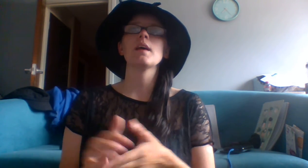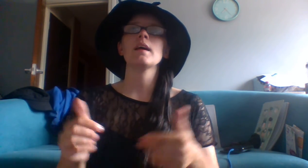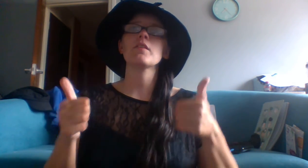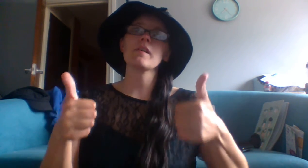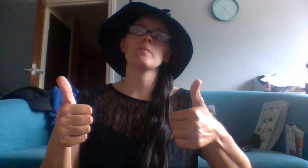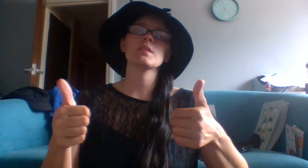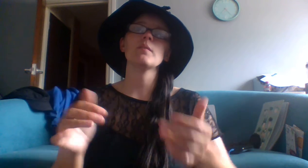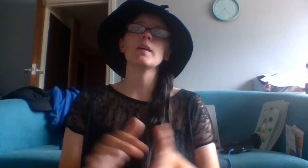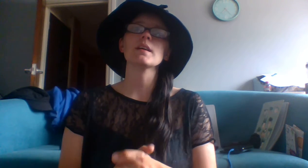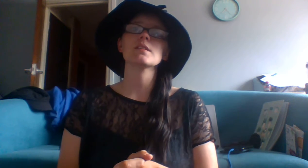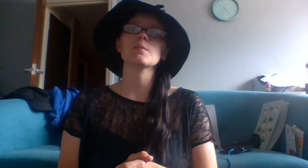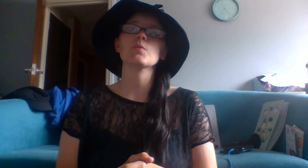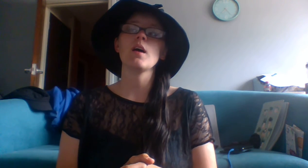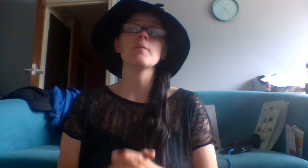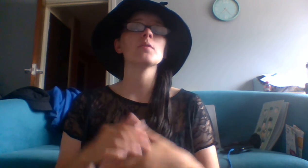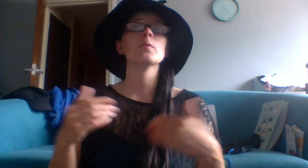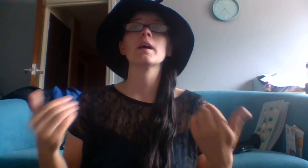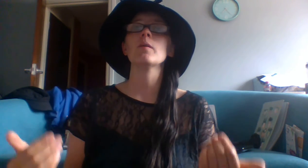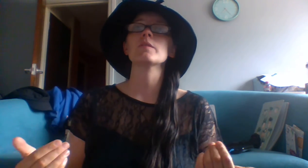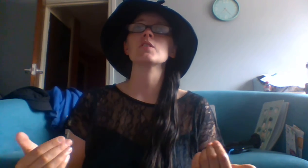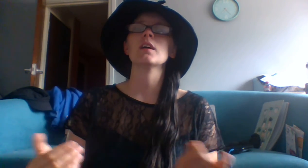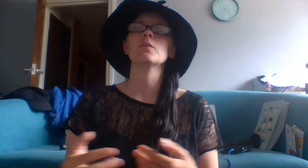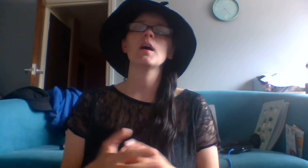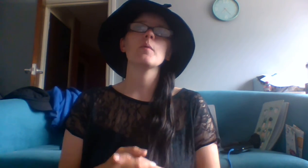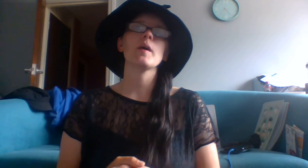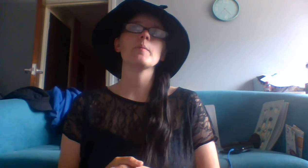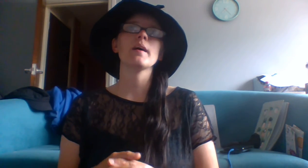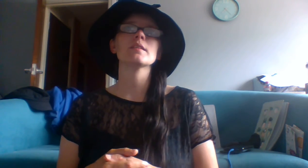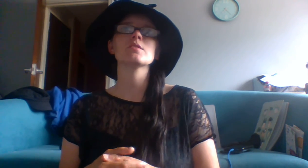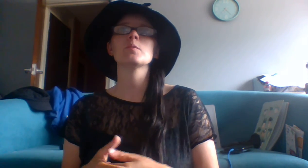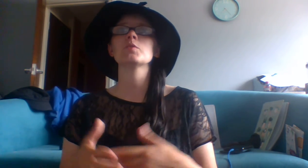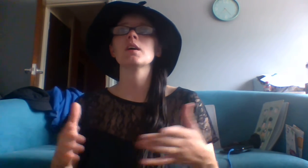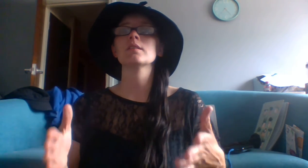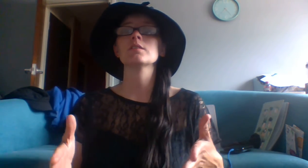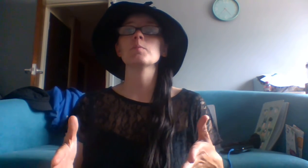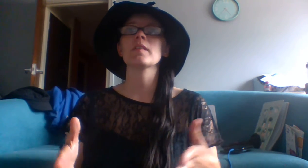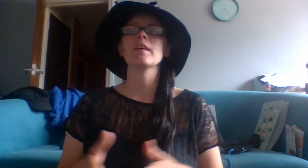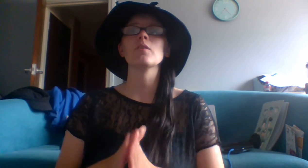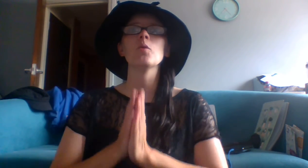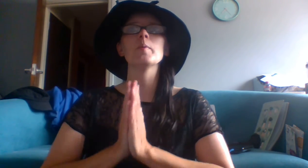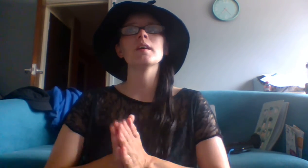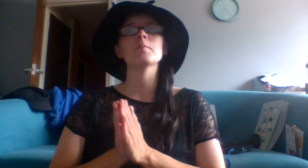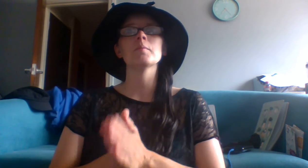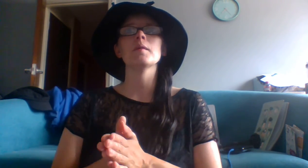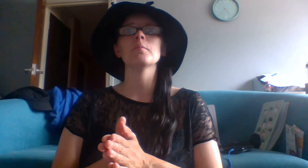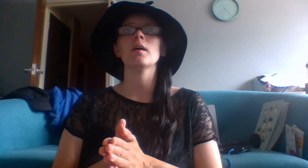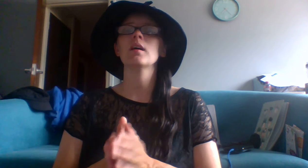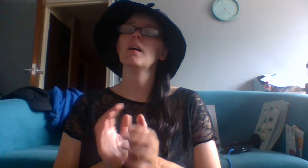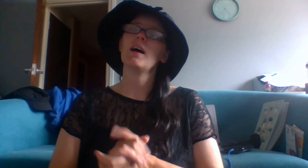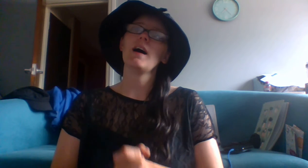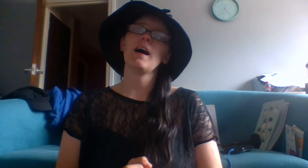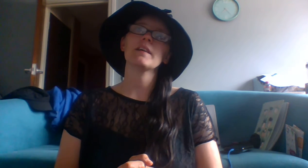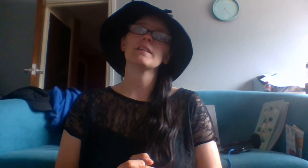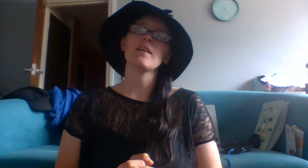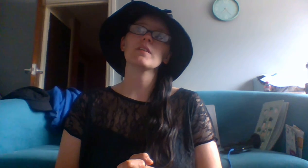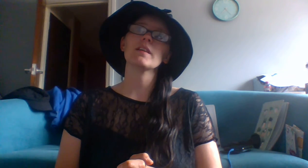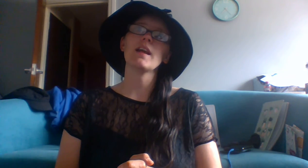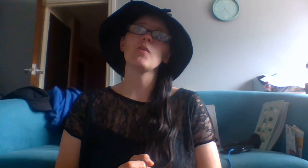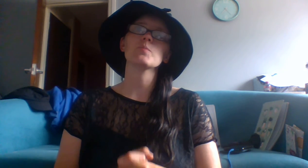it a thumbs up. Like and subscribe. If you want to help the channel. Paypal. A super chat. super thanks. Or become a member. And every little helps.